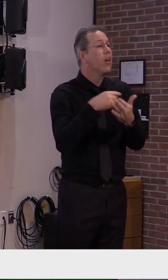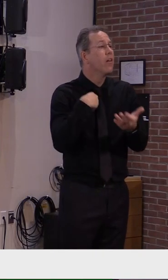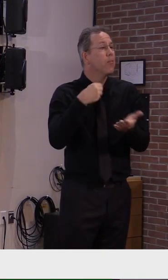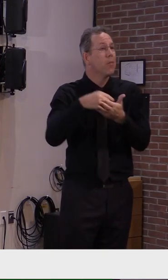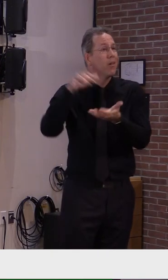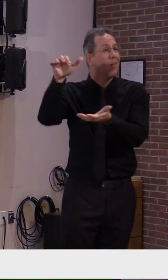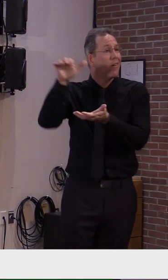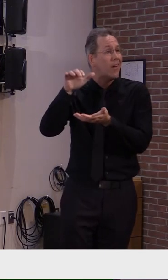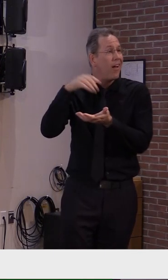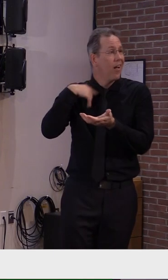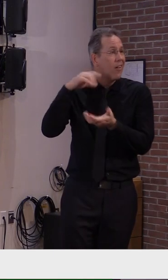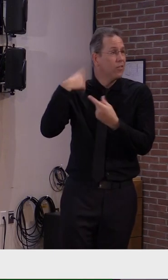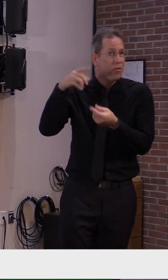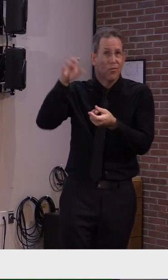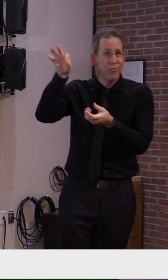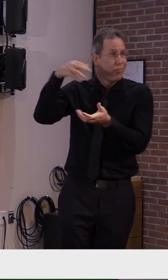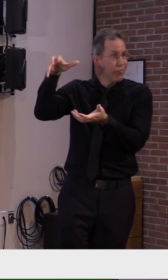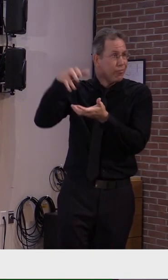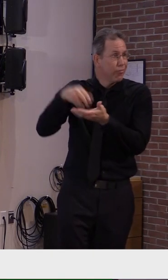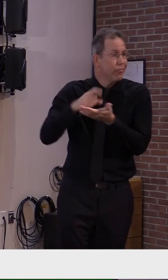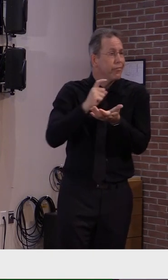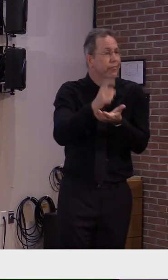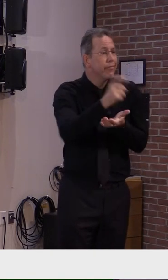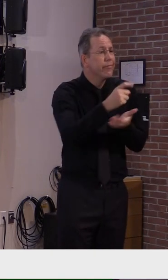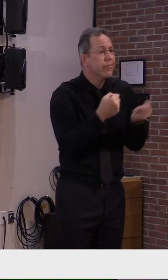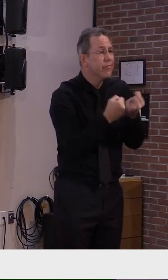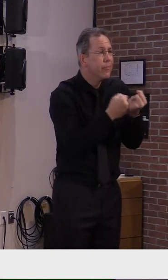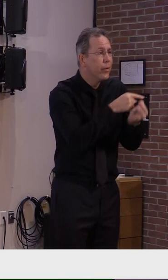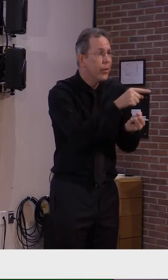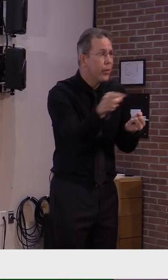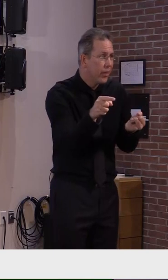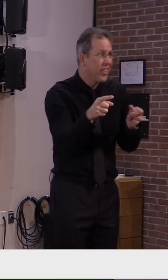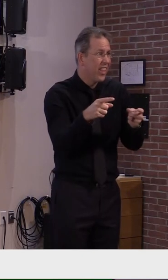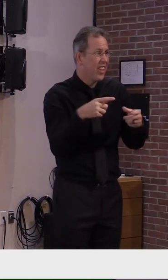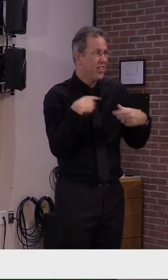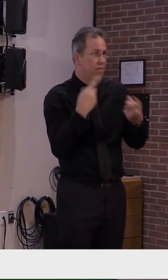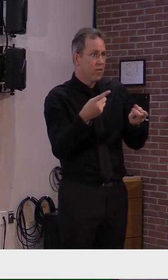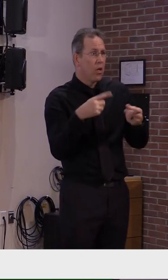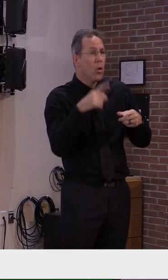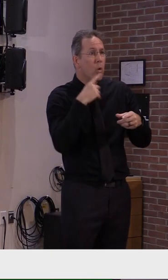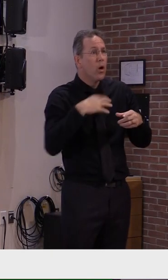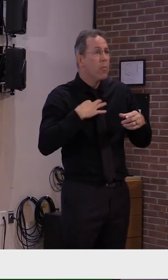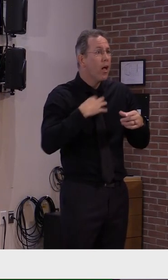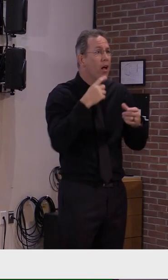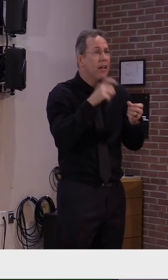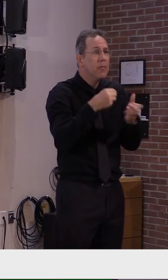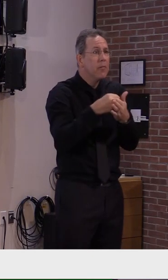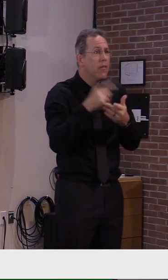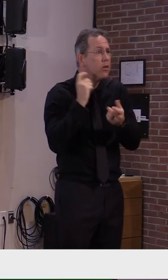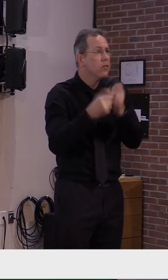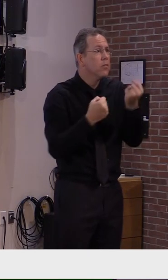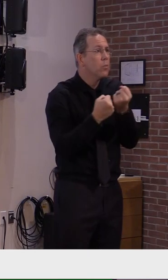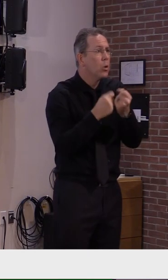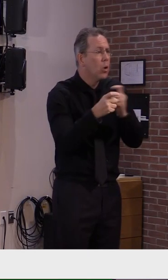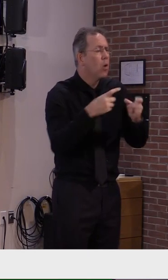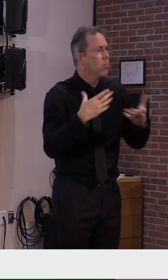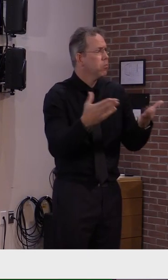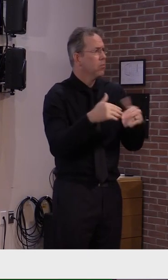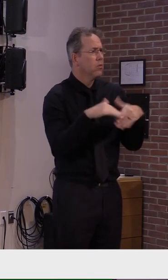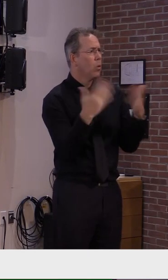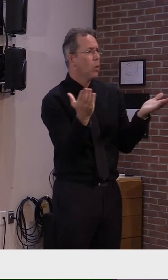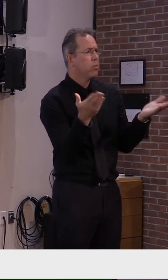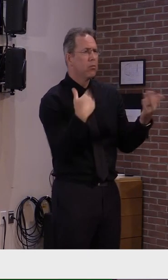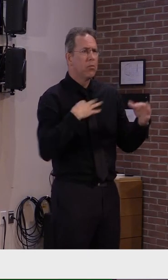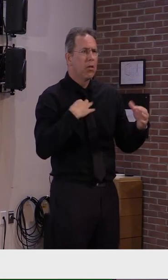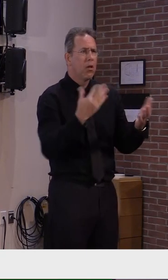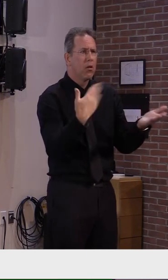236 applications, but we're reopening the application portal. The Agency of Human